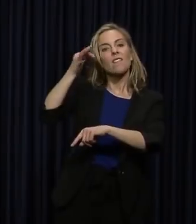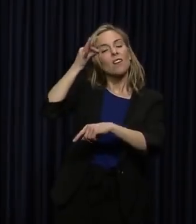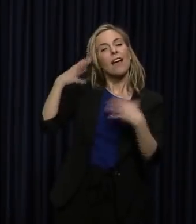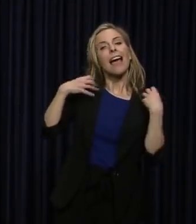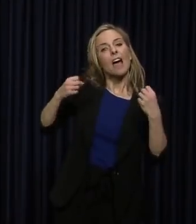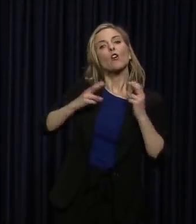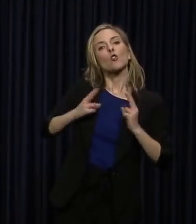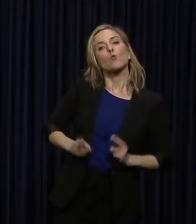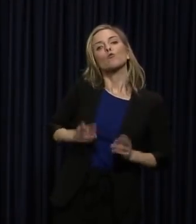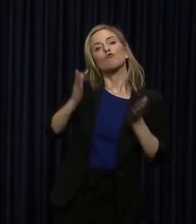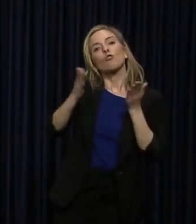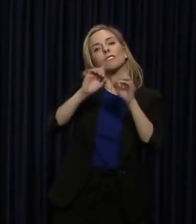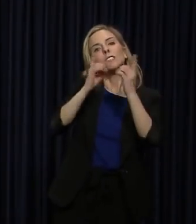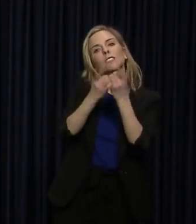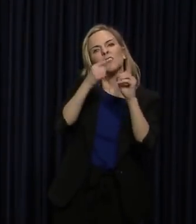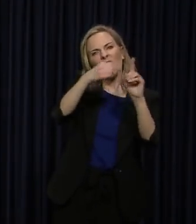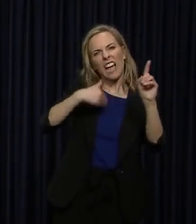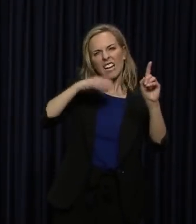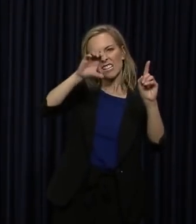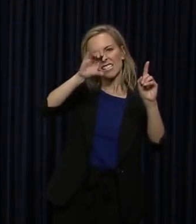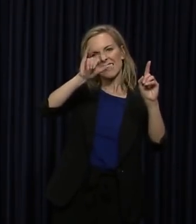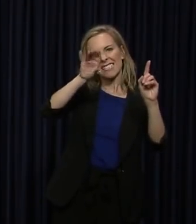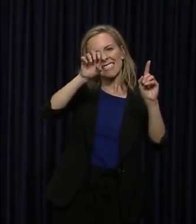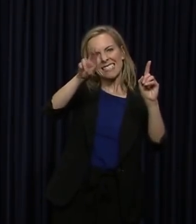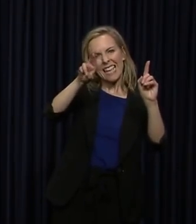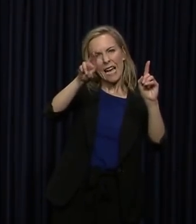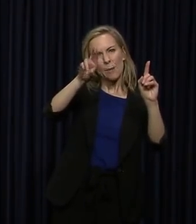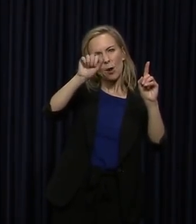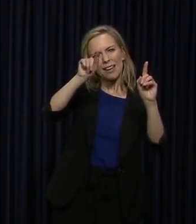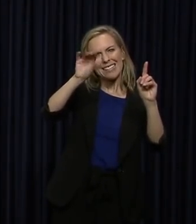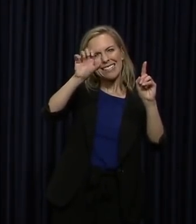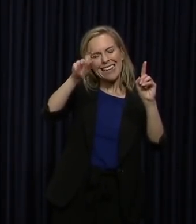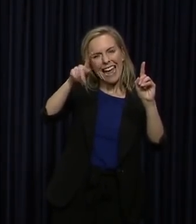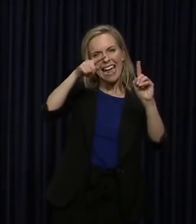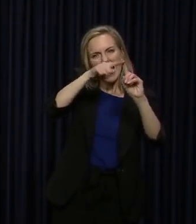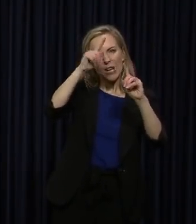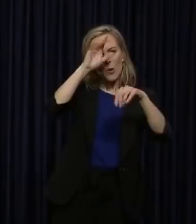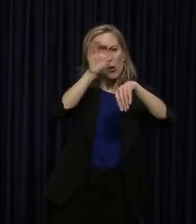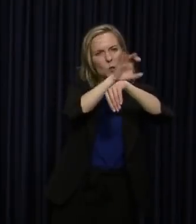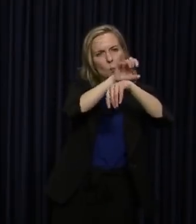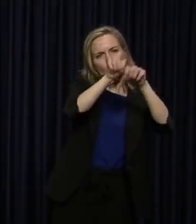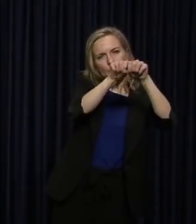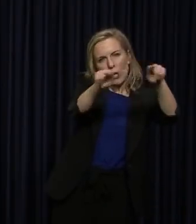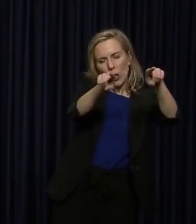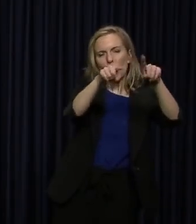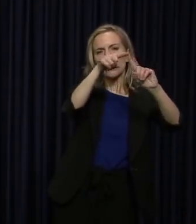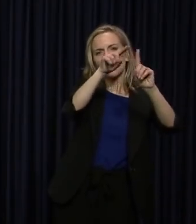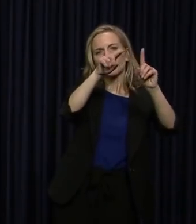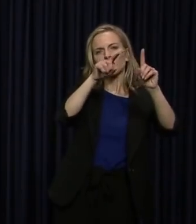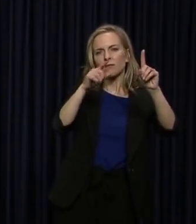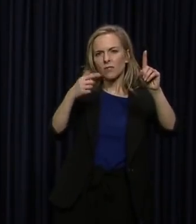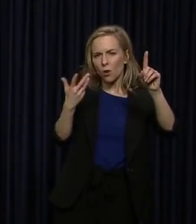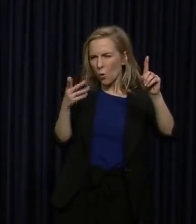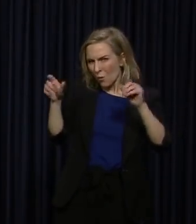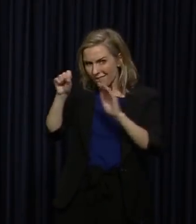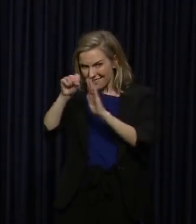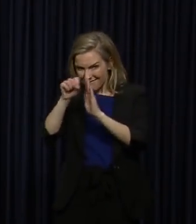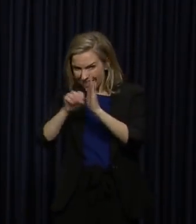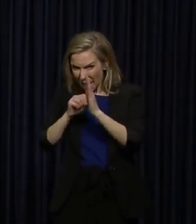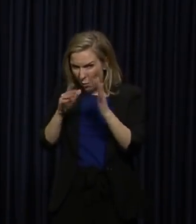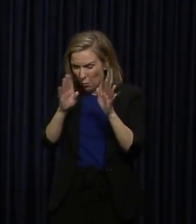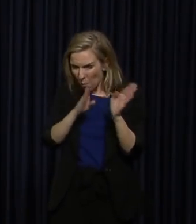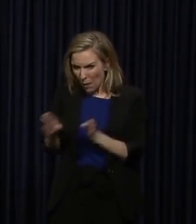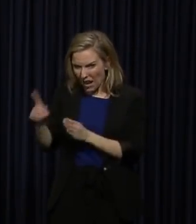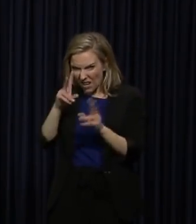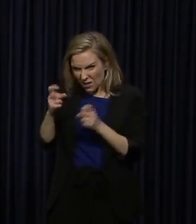Health and Human Services Department had a cyber attack over the weekend, and I was just wondering what, if anything, the state's doing to try to prepare, if you're worried about